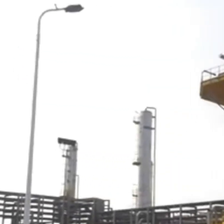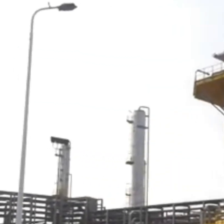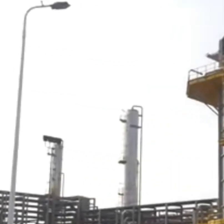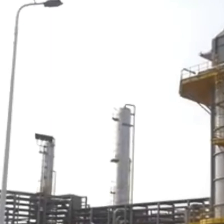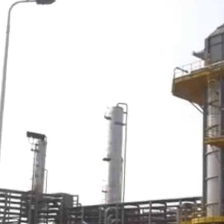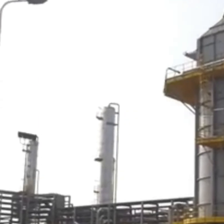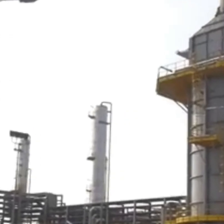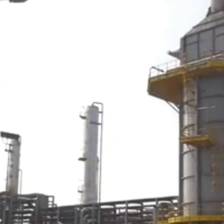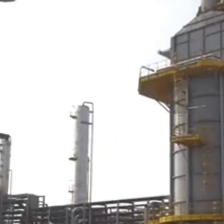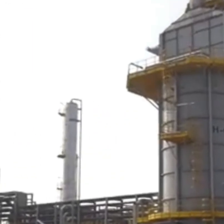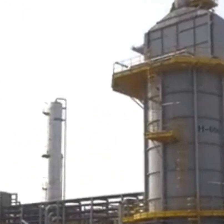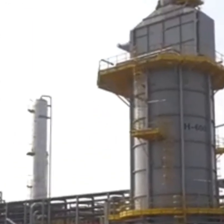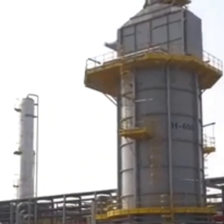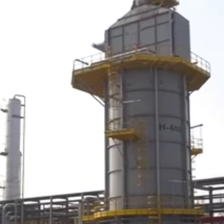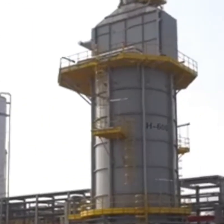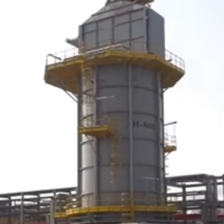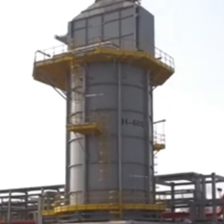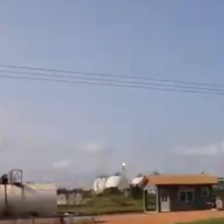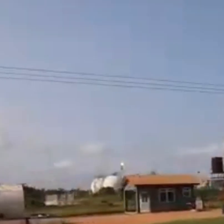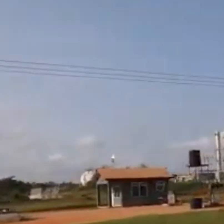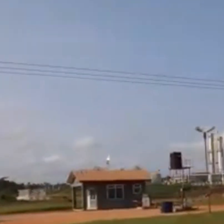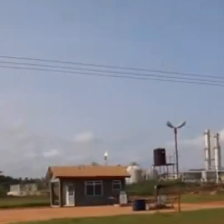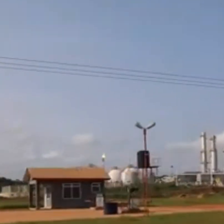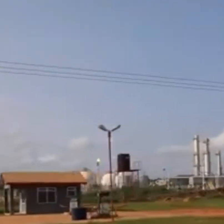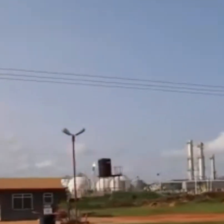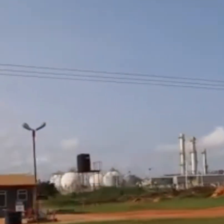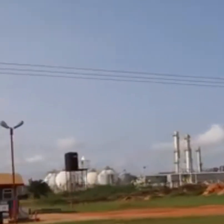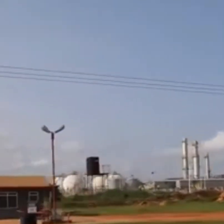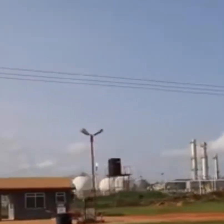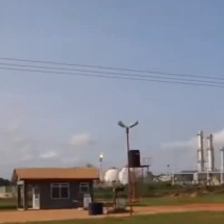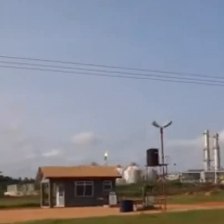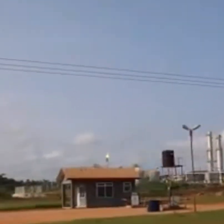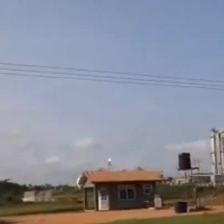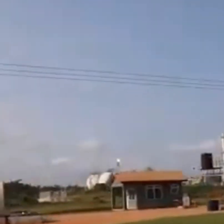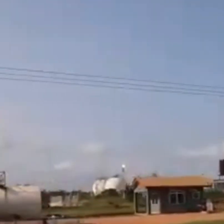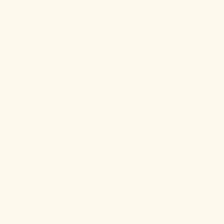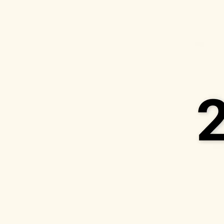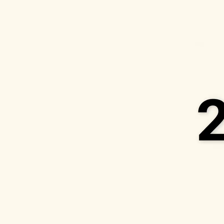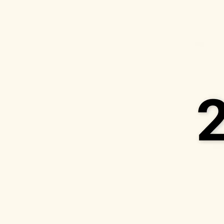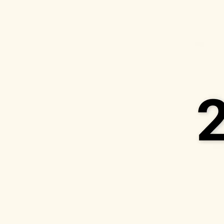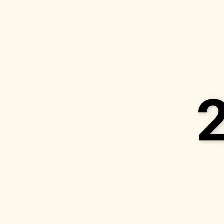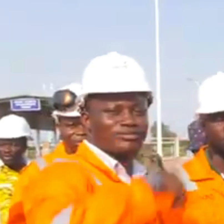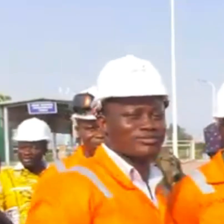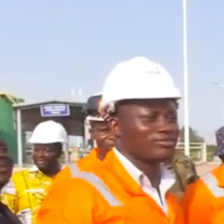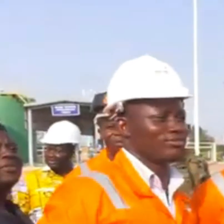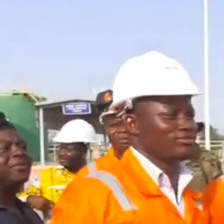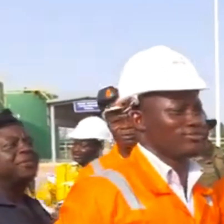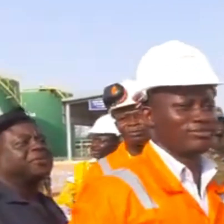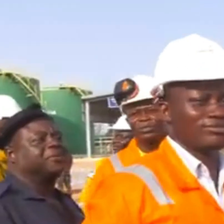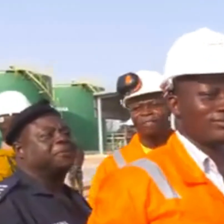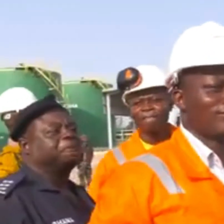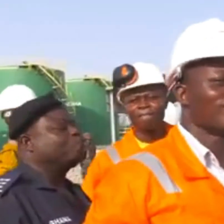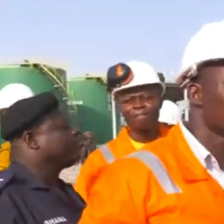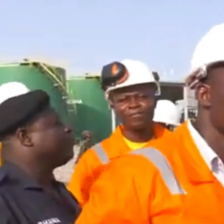how local experts and board decisions can reshape an economy. Let's take you back to the year 2017. That's when